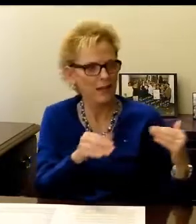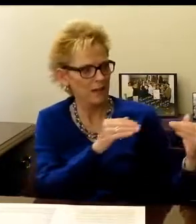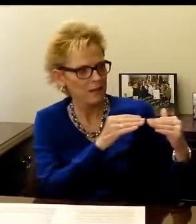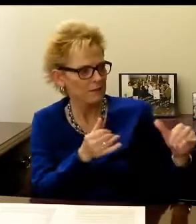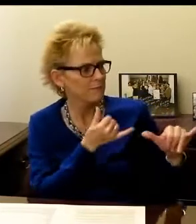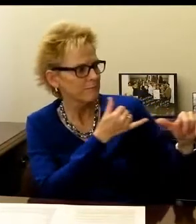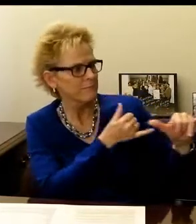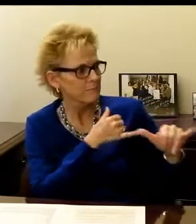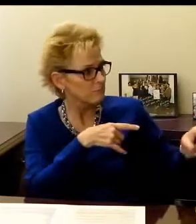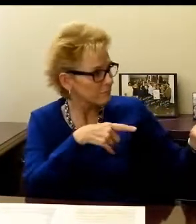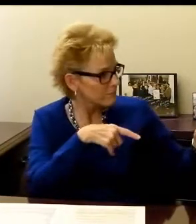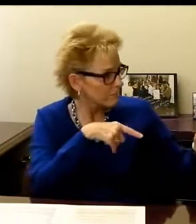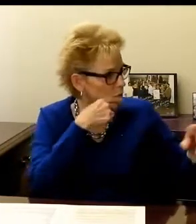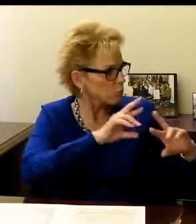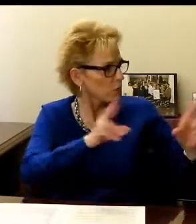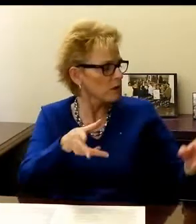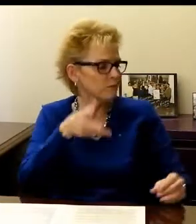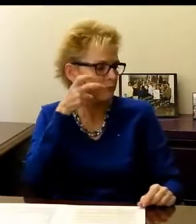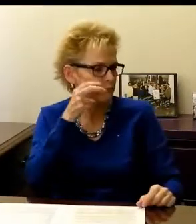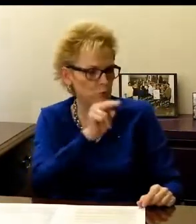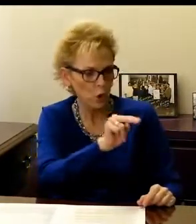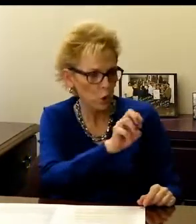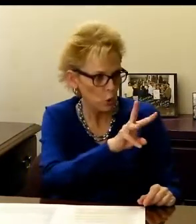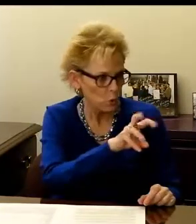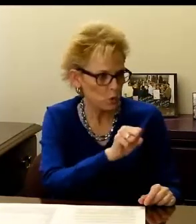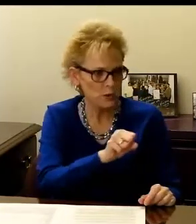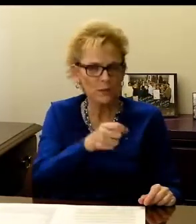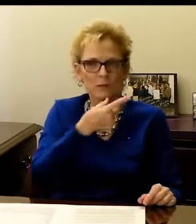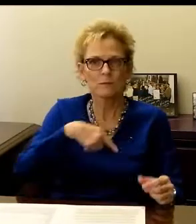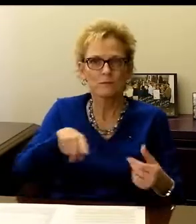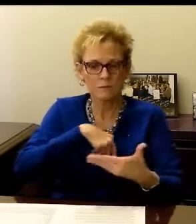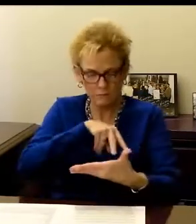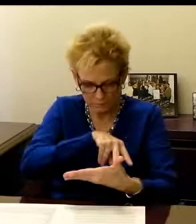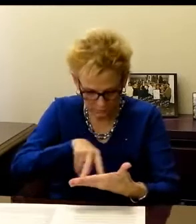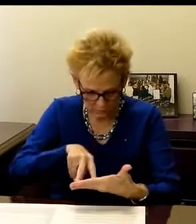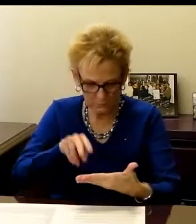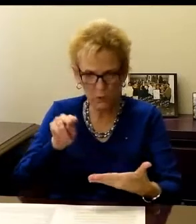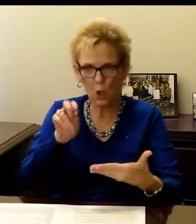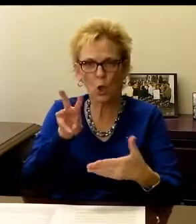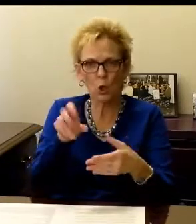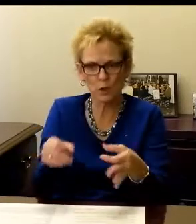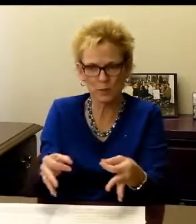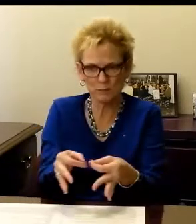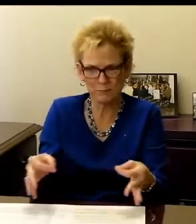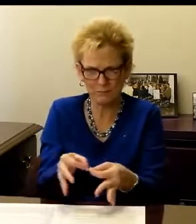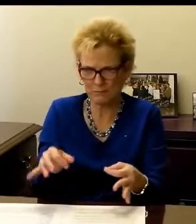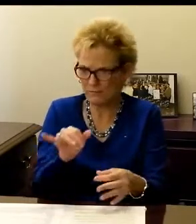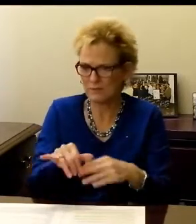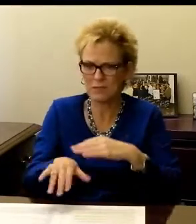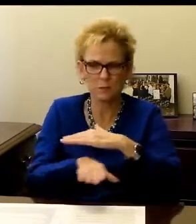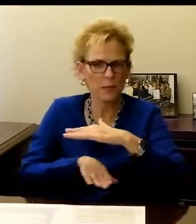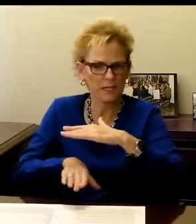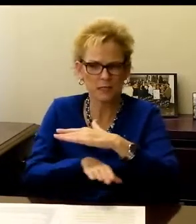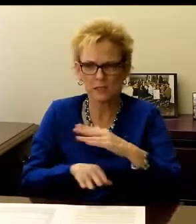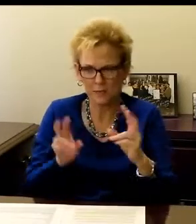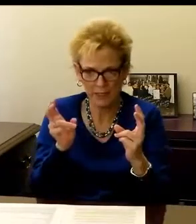for equal access. Hearing people can listen instantly to the news and we want to be able to read the news.